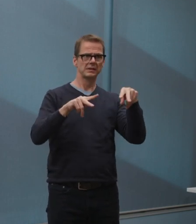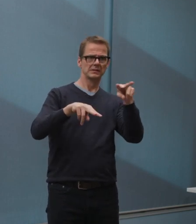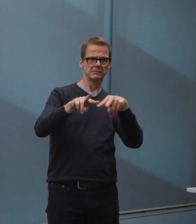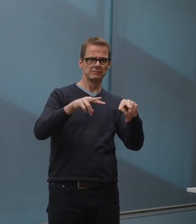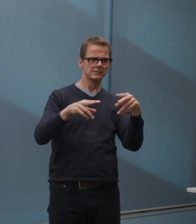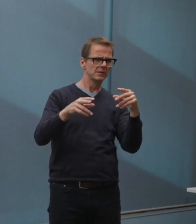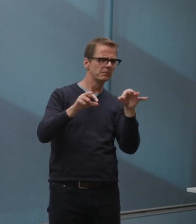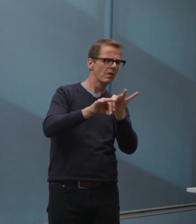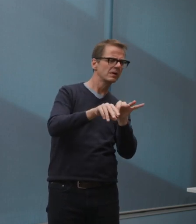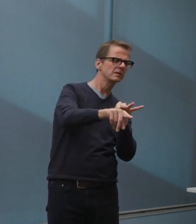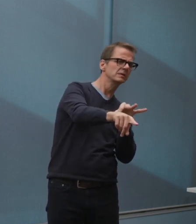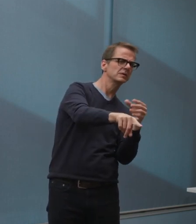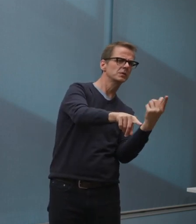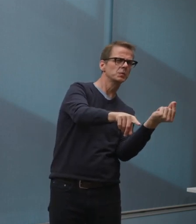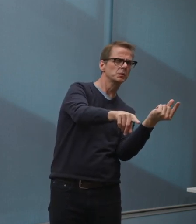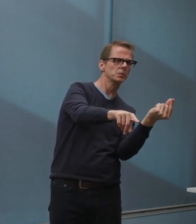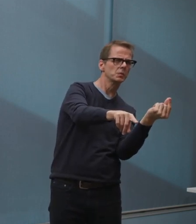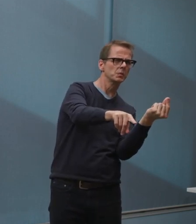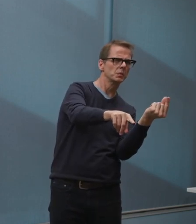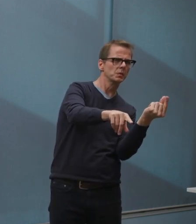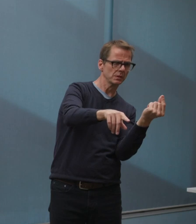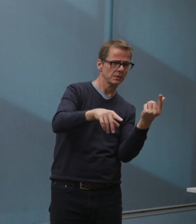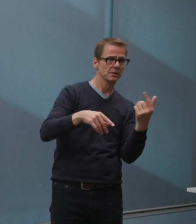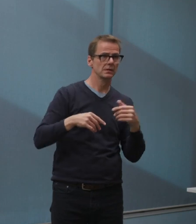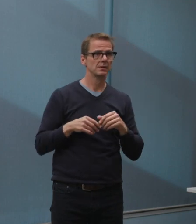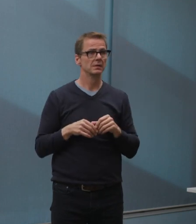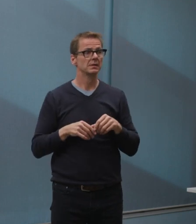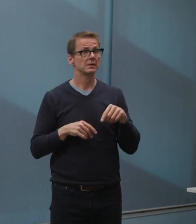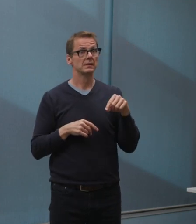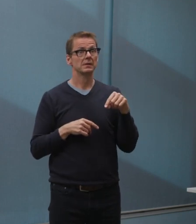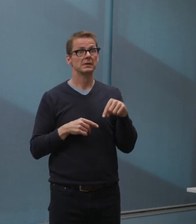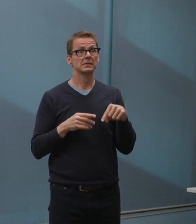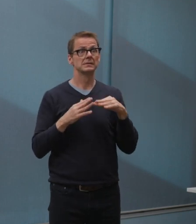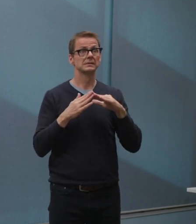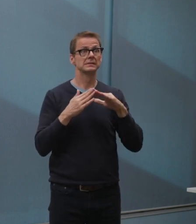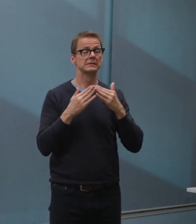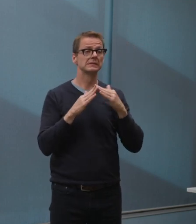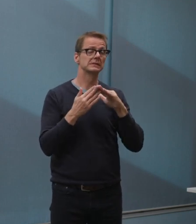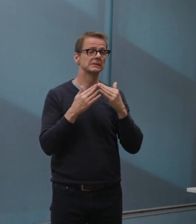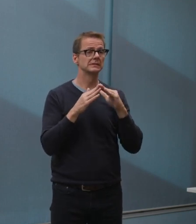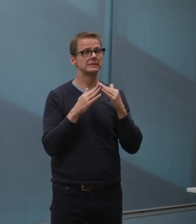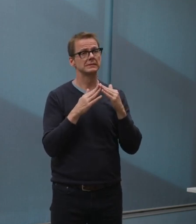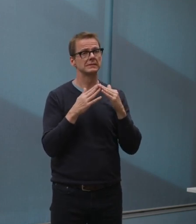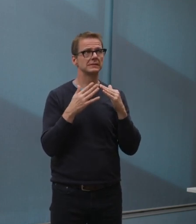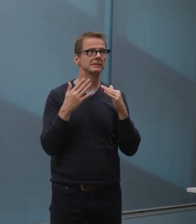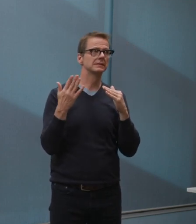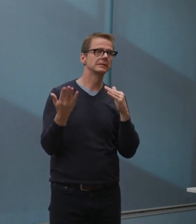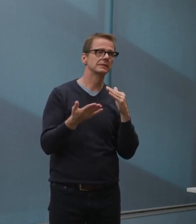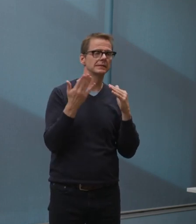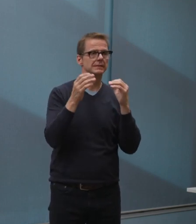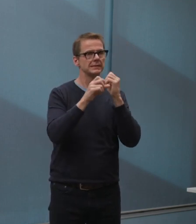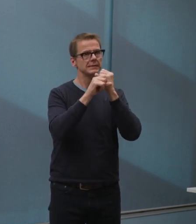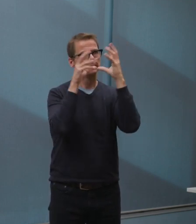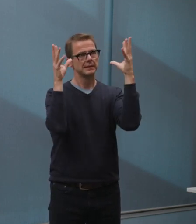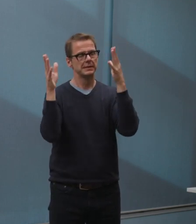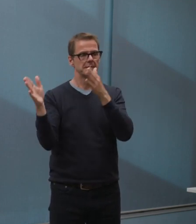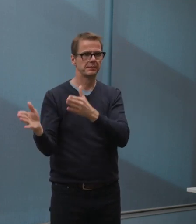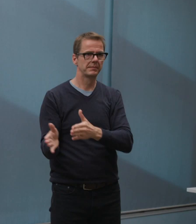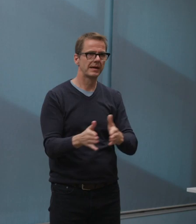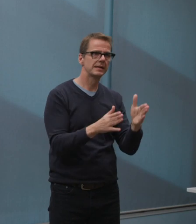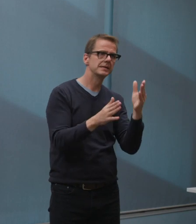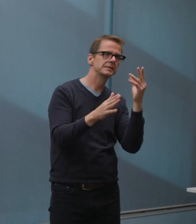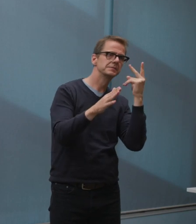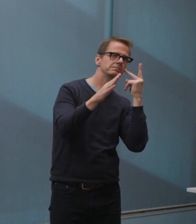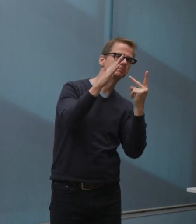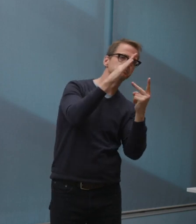fiscal framework, was a robust revenue sharing arrangement with the government of Alberta that would see the transfer to